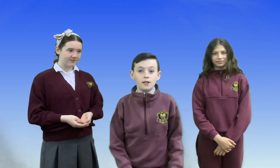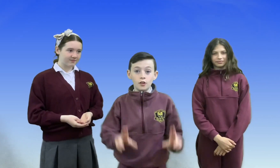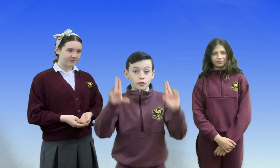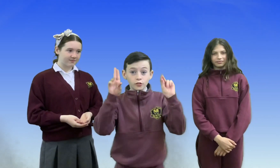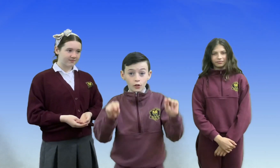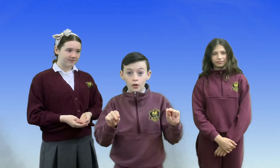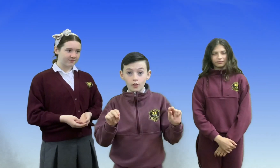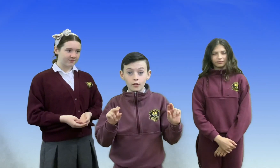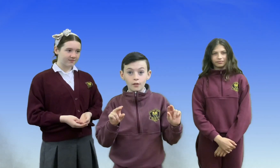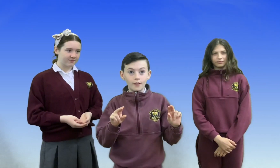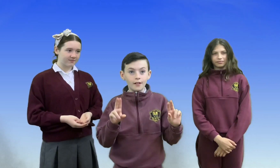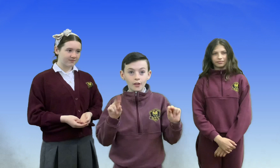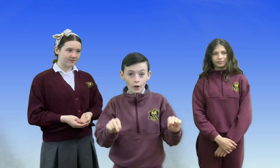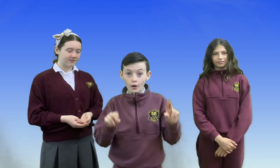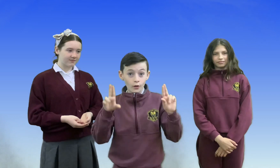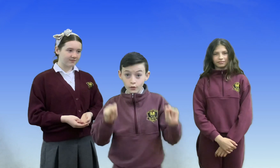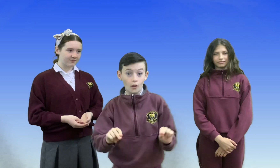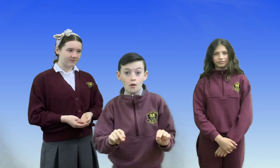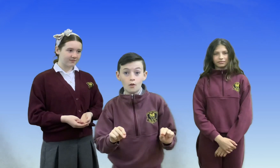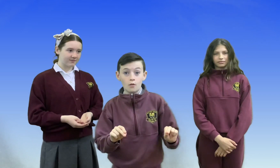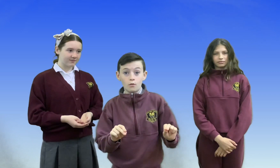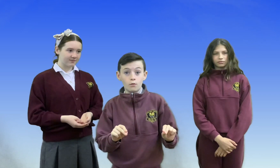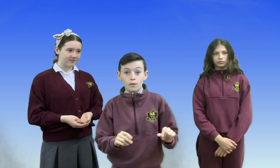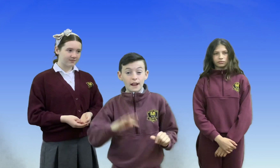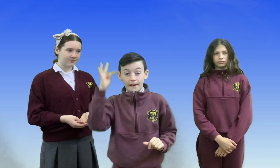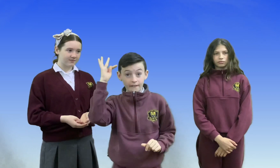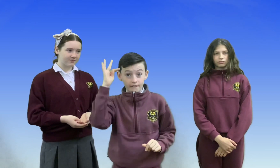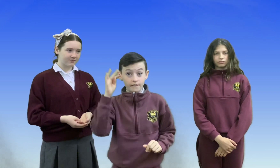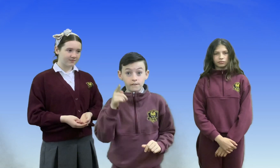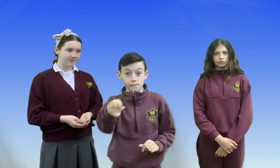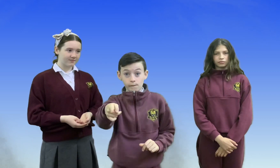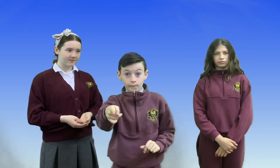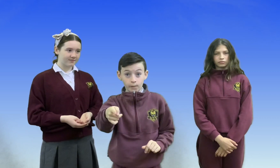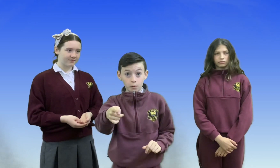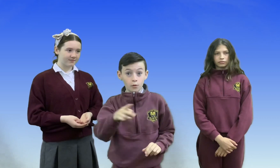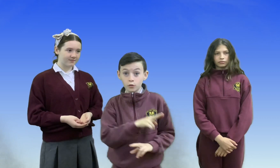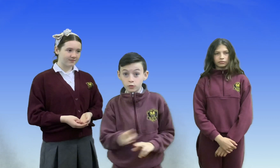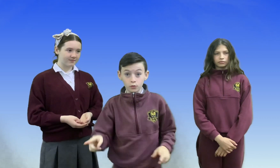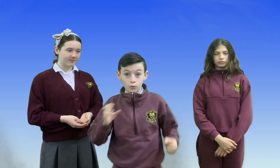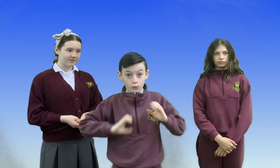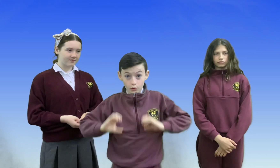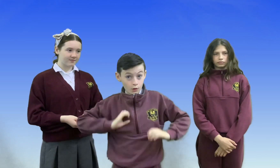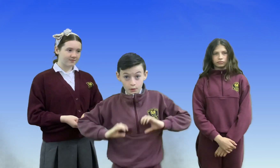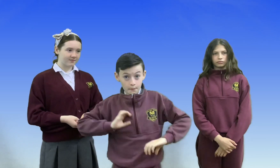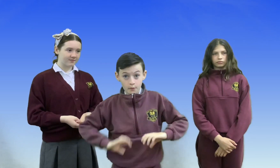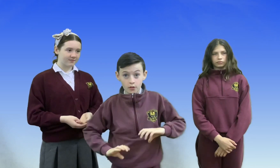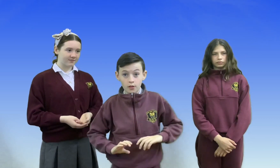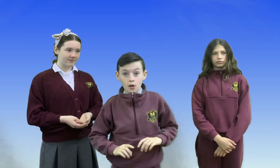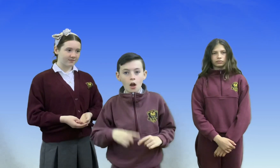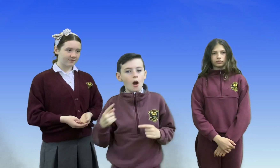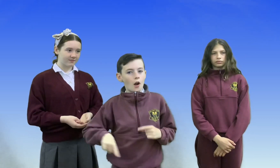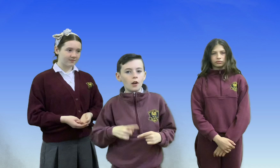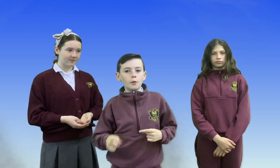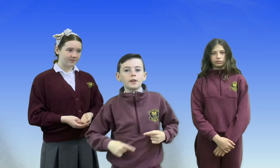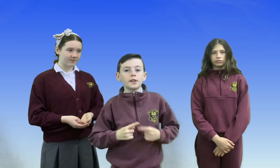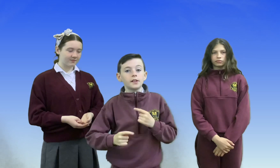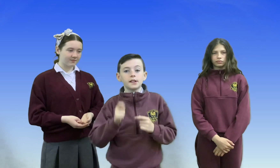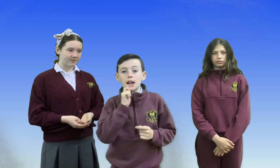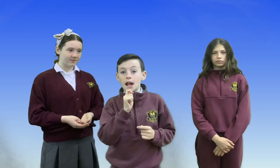No, no, no. If you're not comfortable, always tell